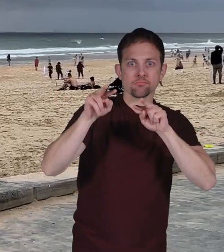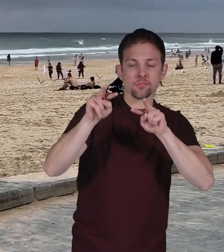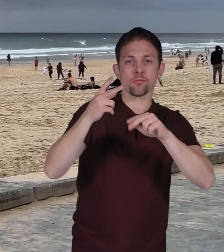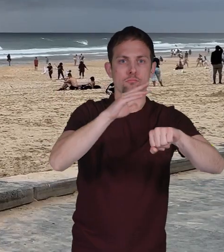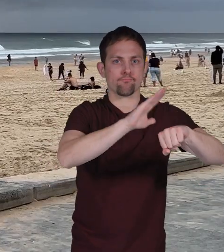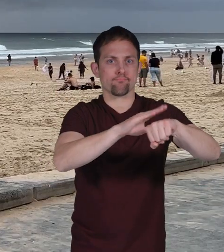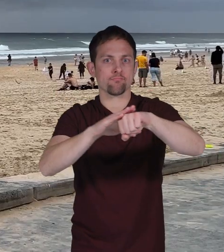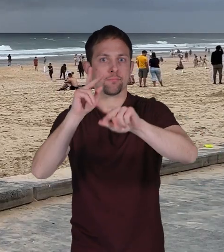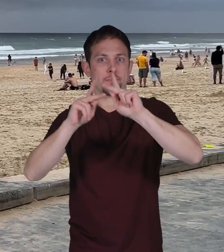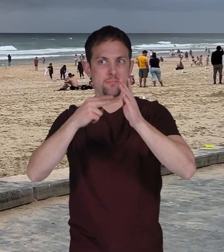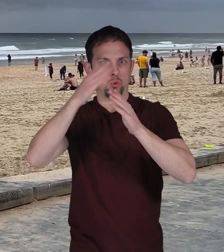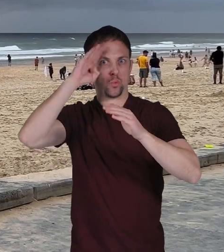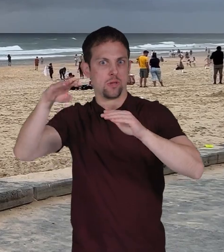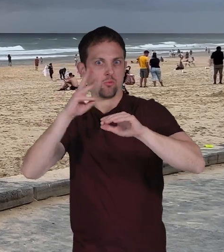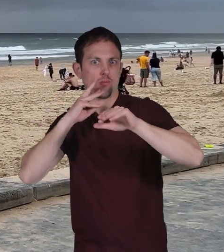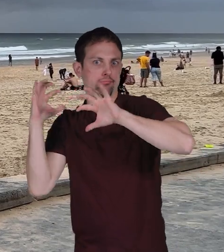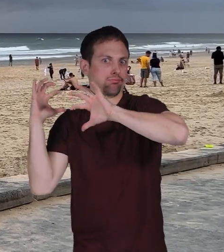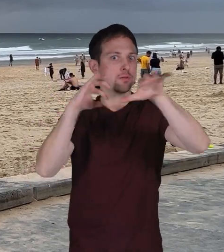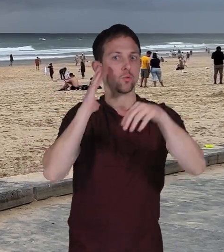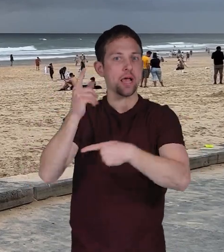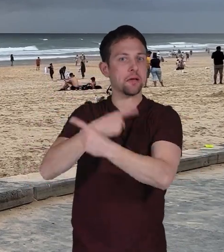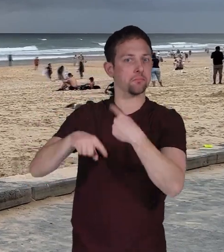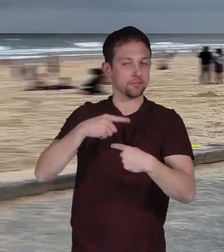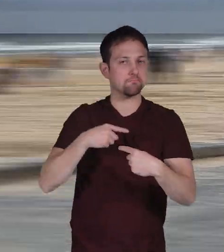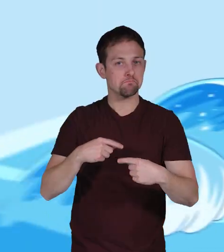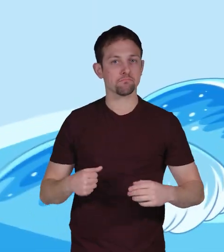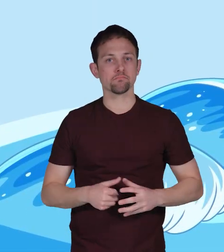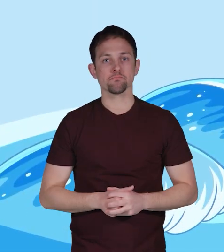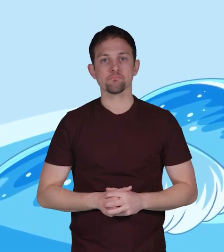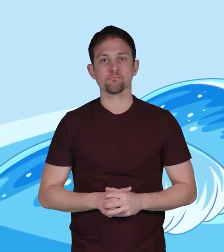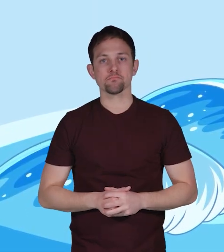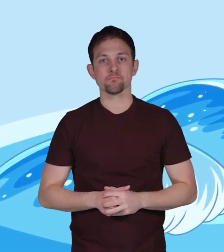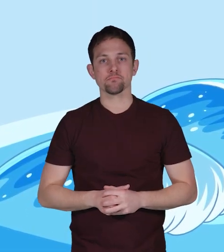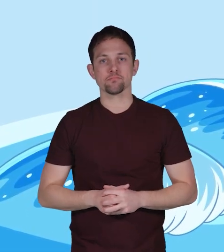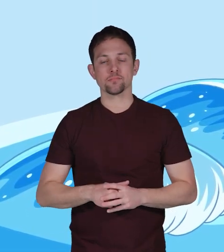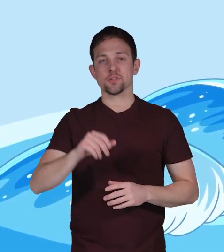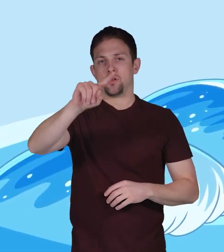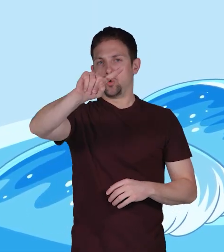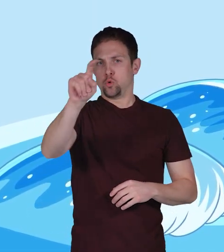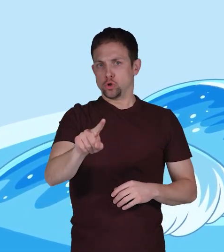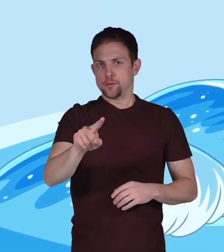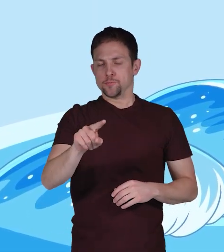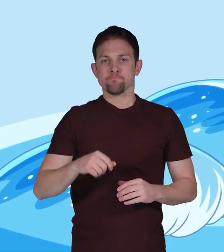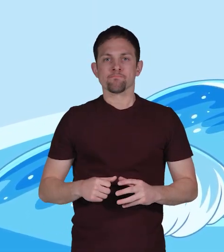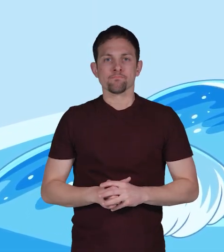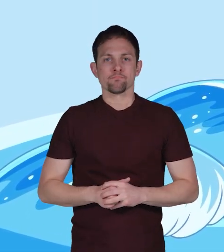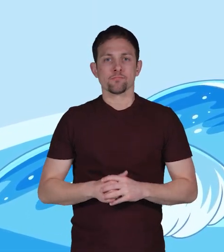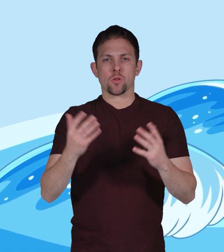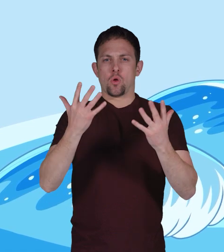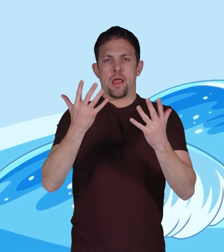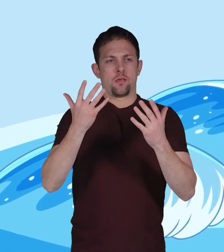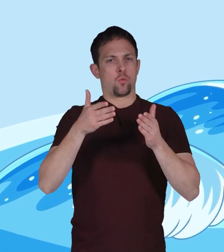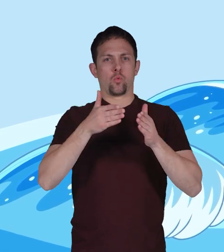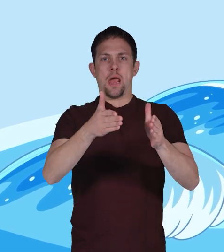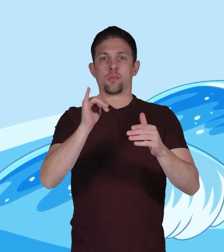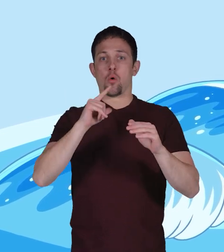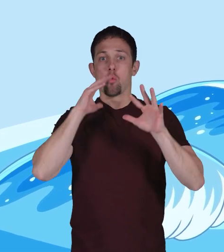people when big waves are coming. Question. What is a way ocean waves play an